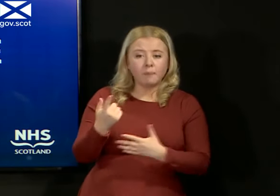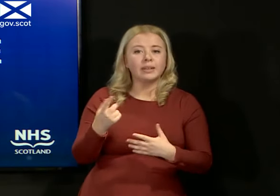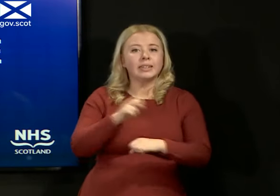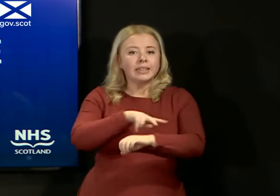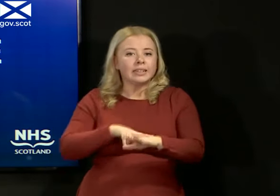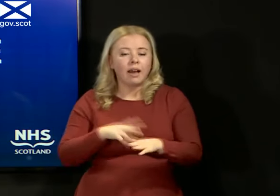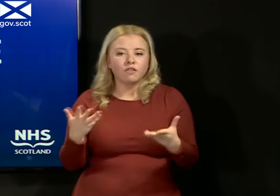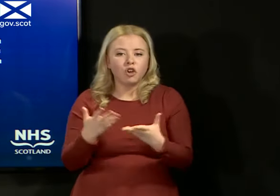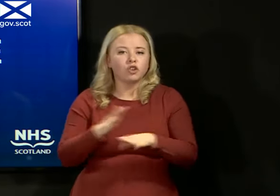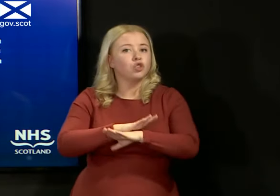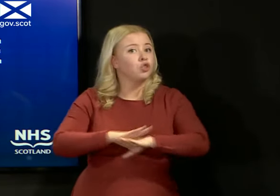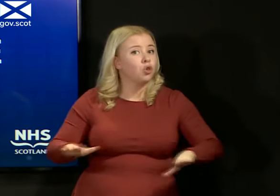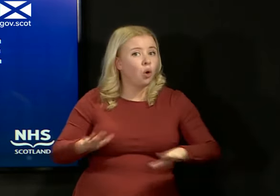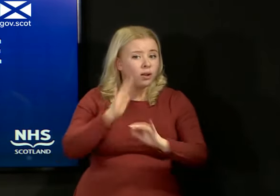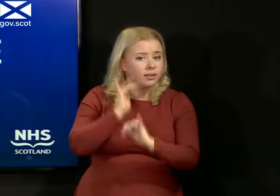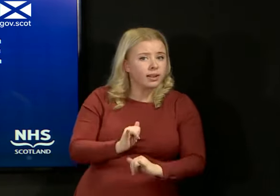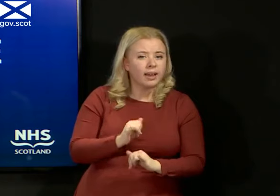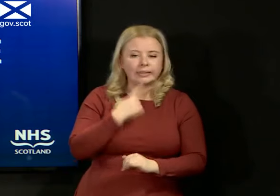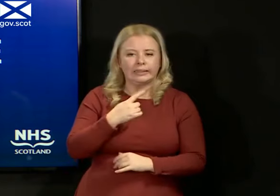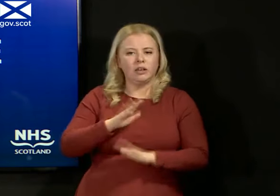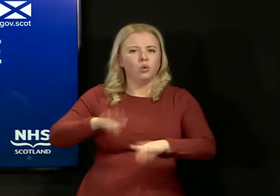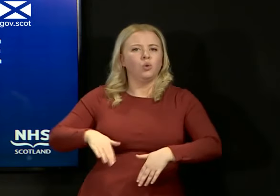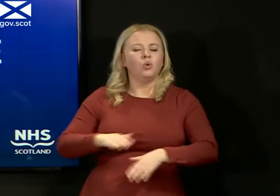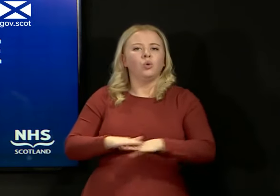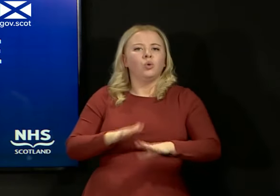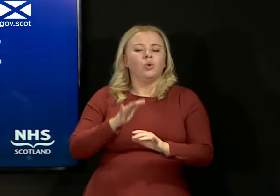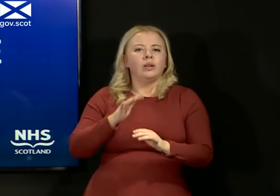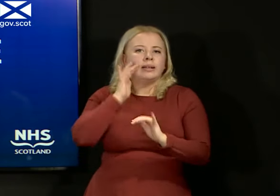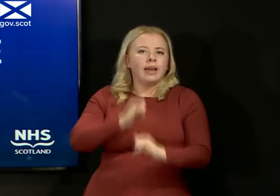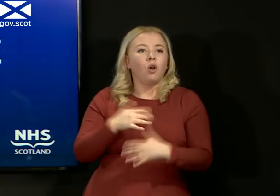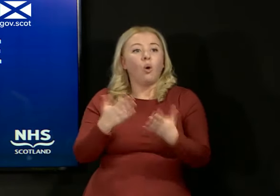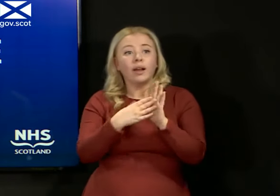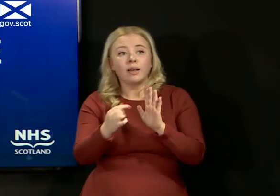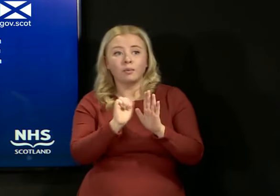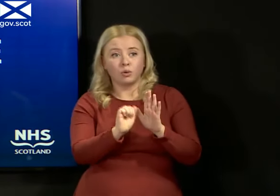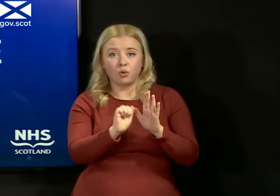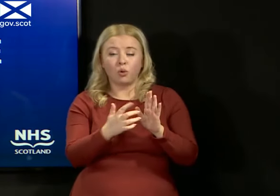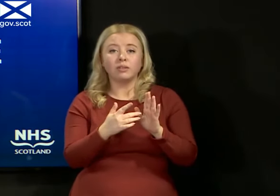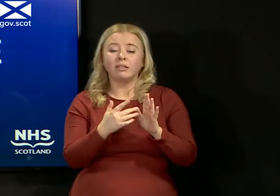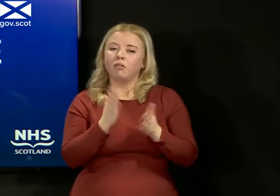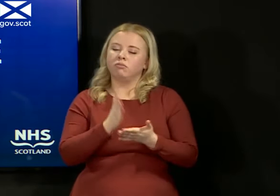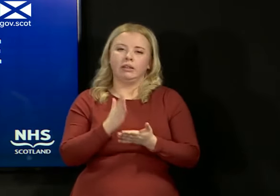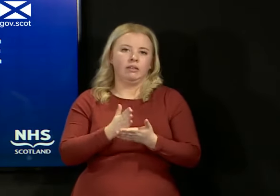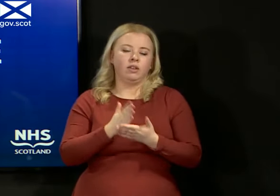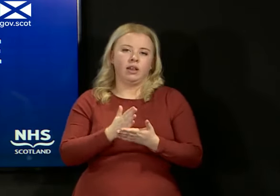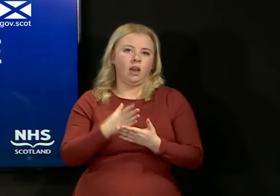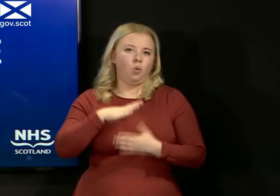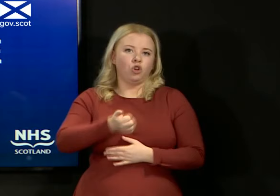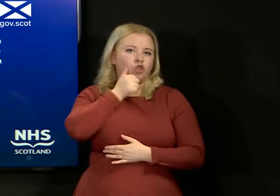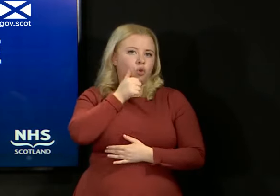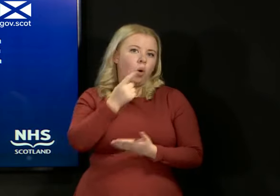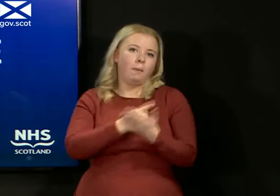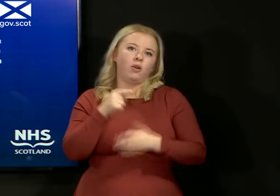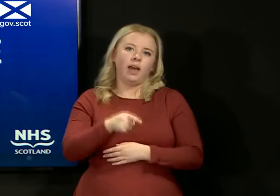being encouraged not to be tested or there are examples such as the one we've just been given, I really do want to know about